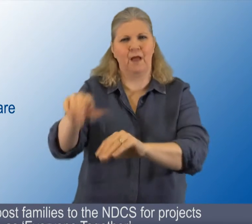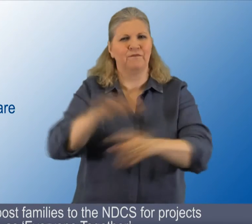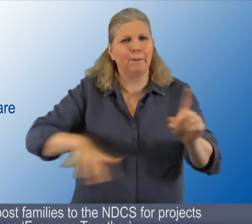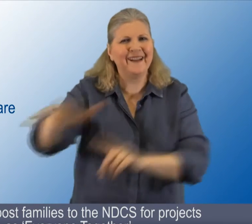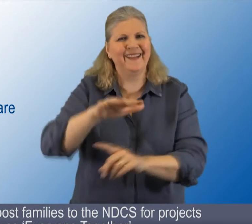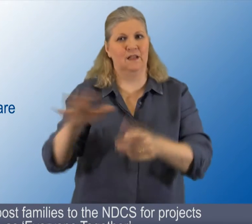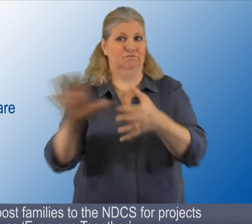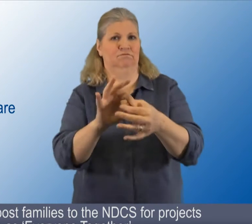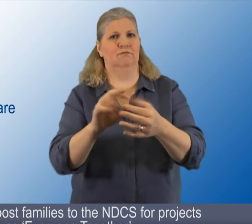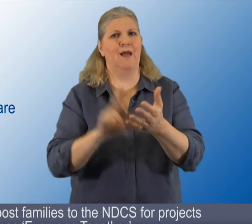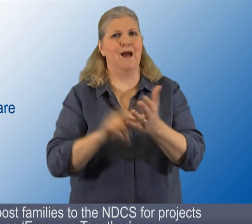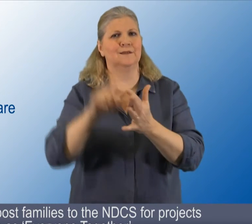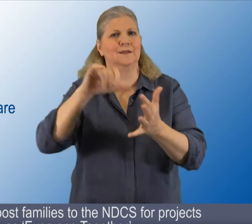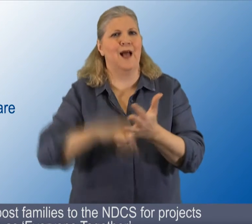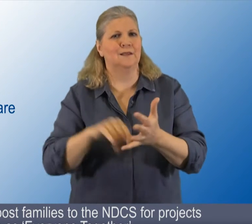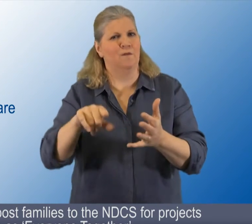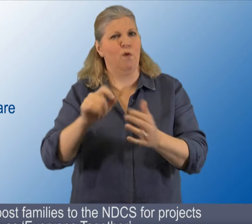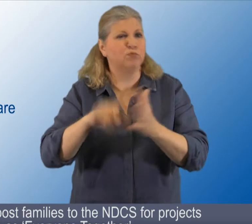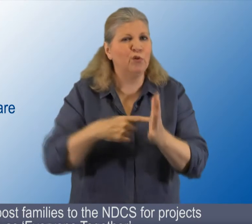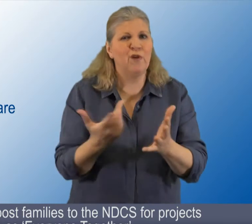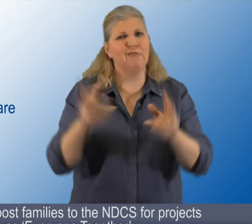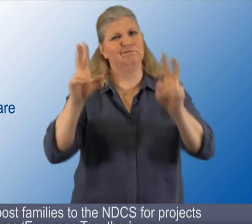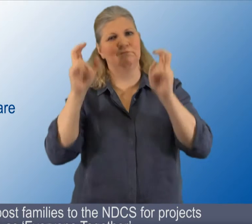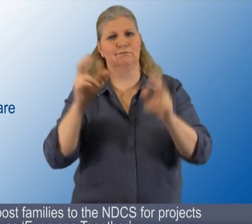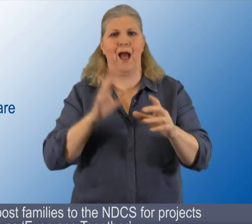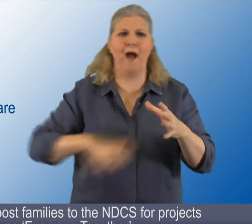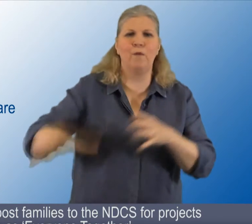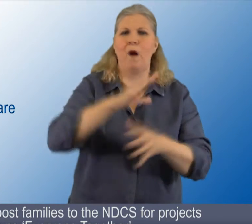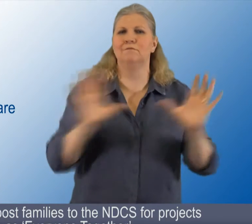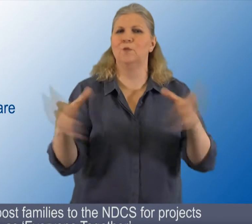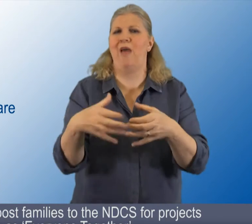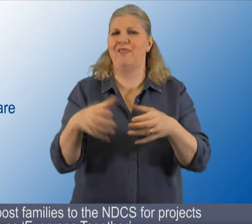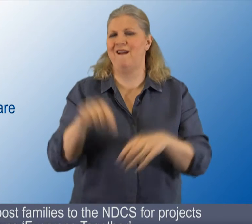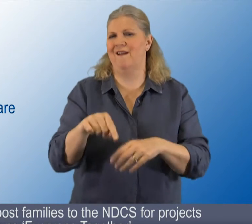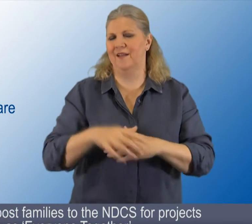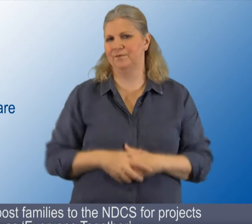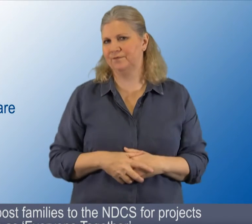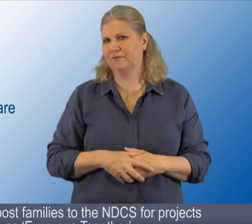Continue to signpost families to the NDCS for projects such as Everyone Together